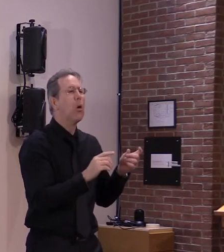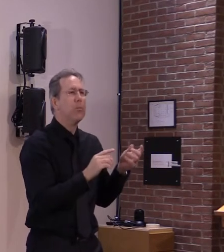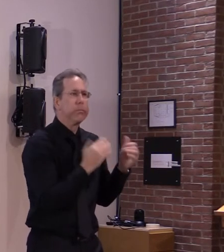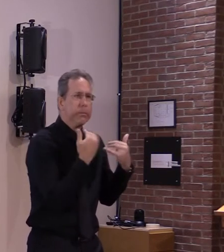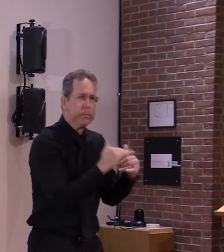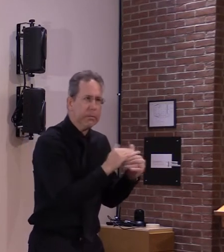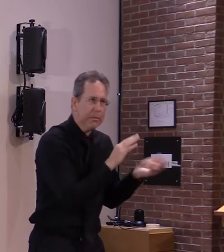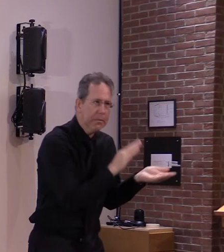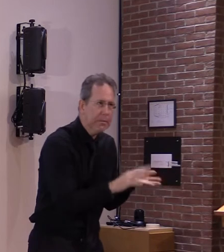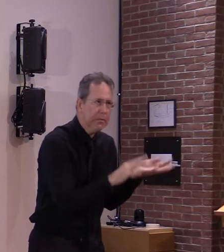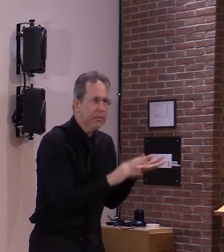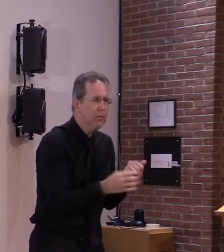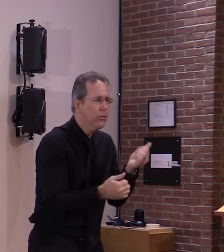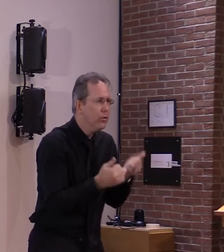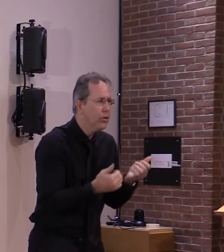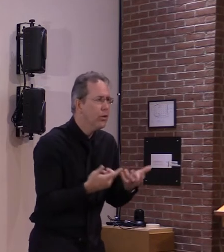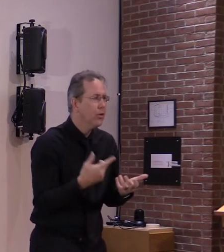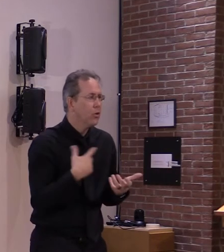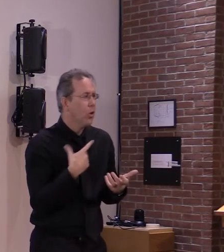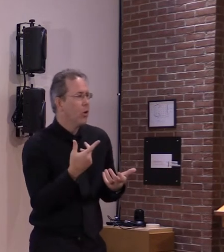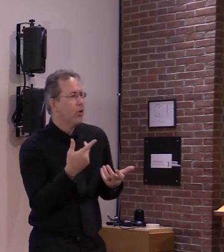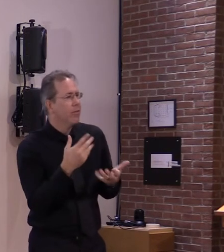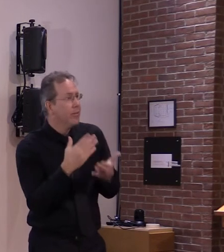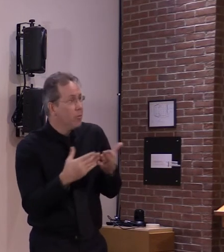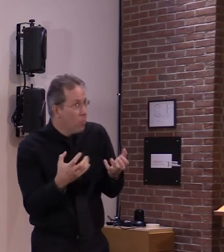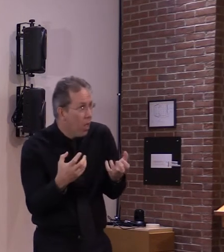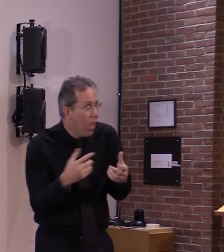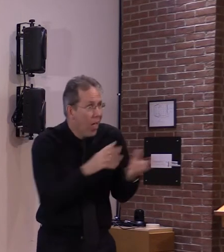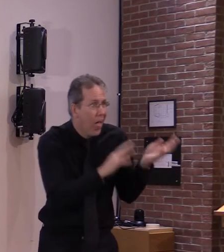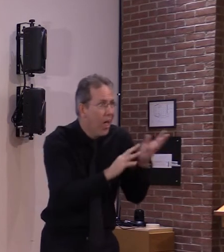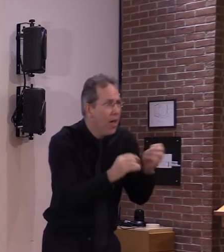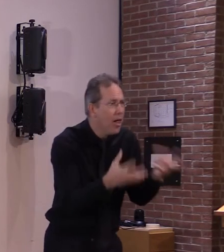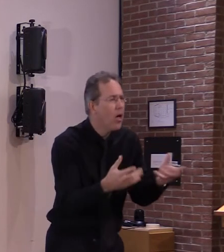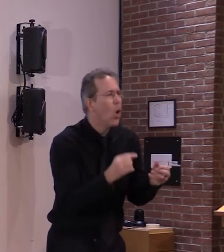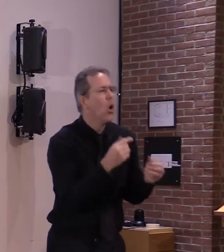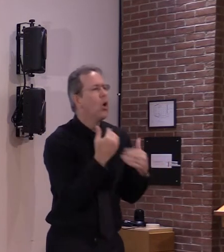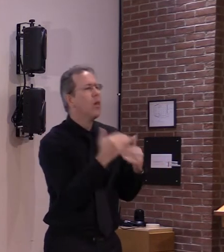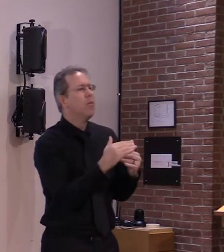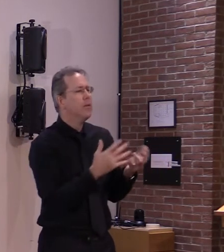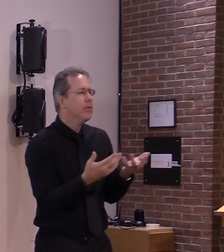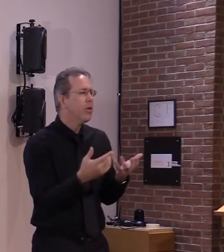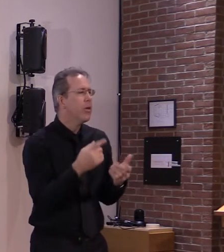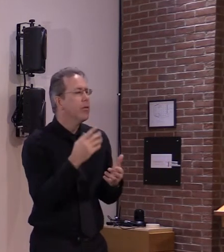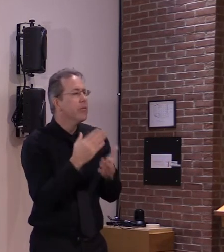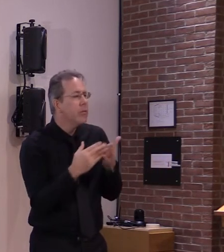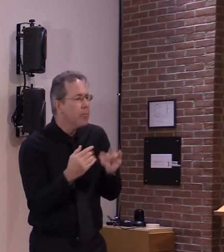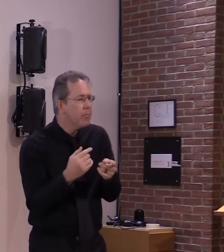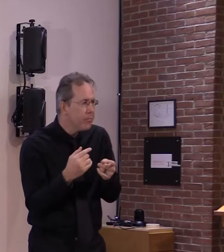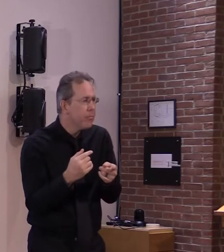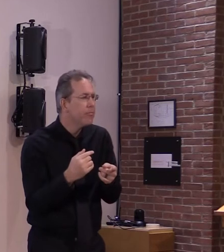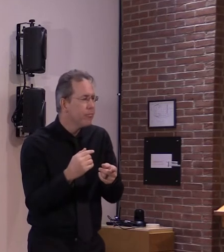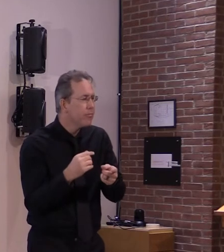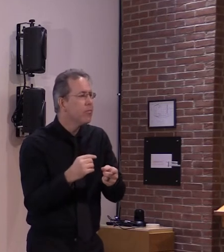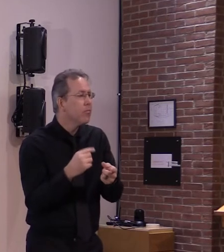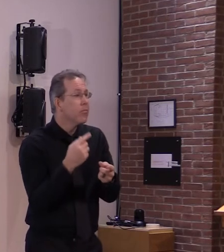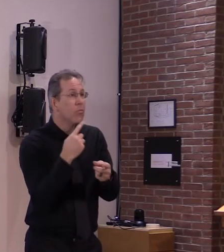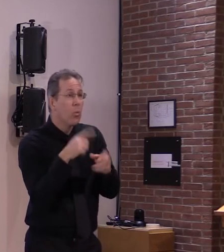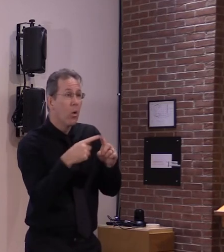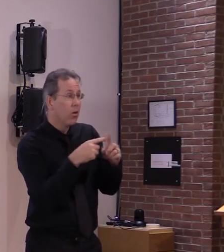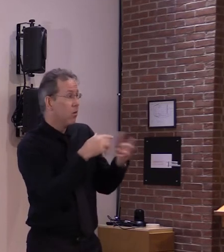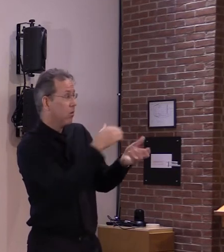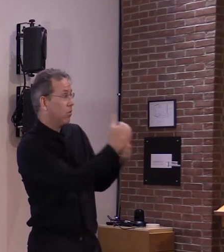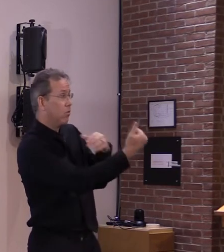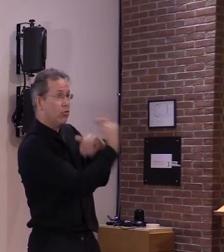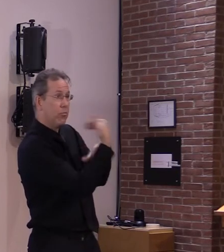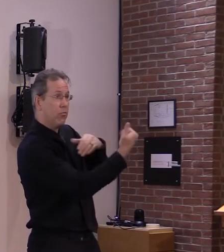we may not have the supply in the beginning but that's going to increase as uh as again the acceptance of the